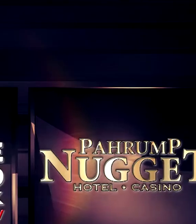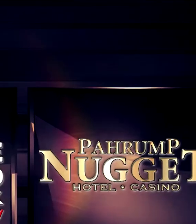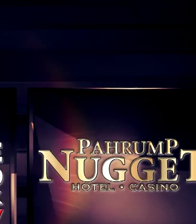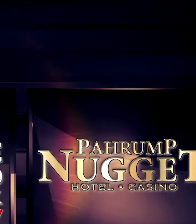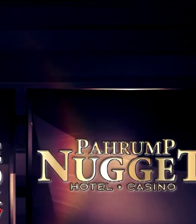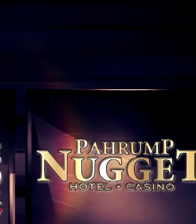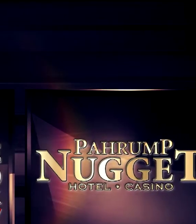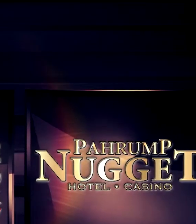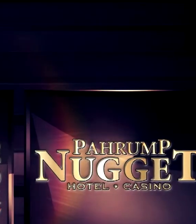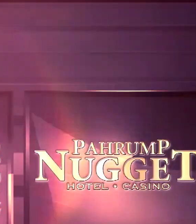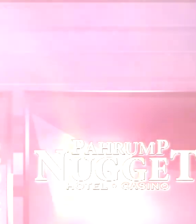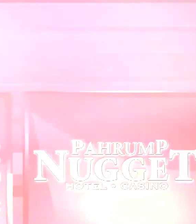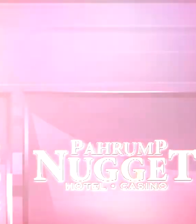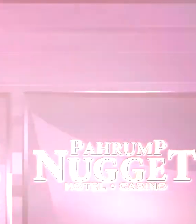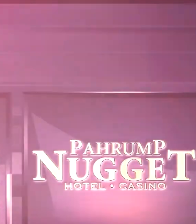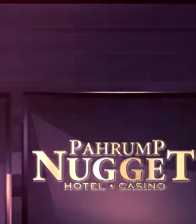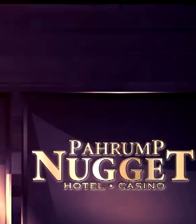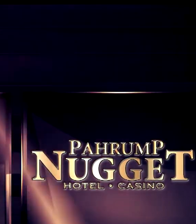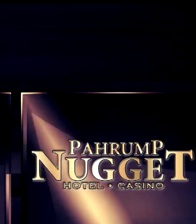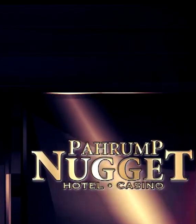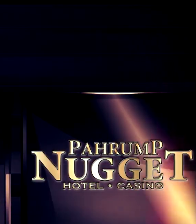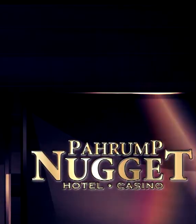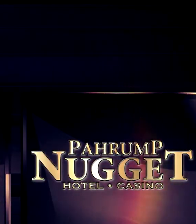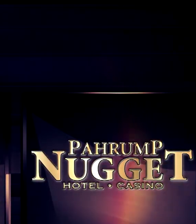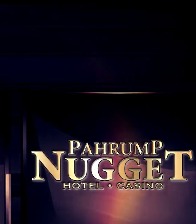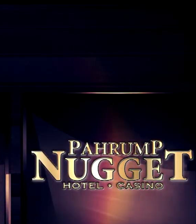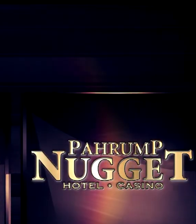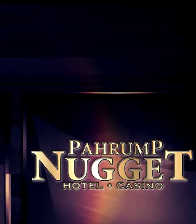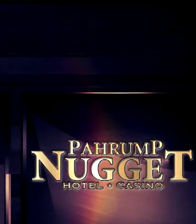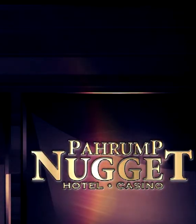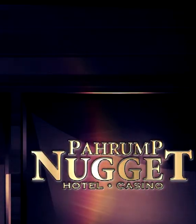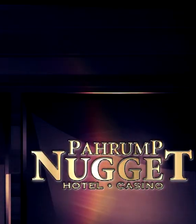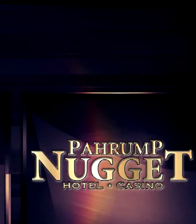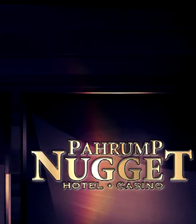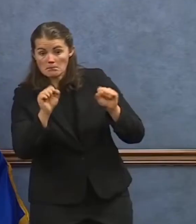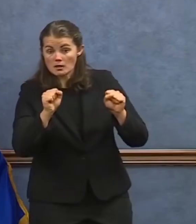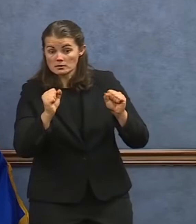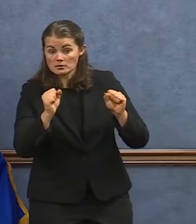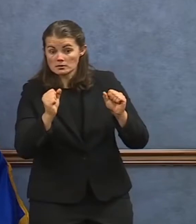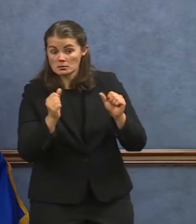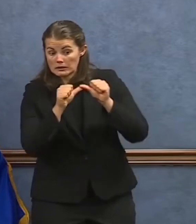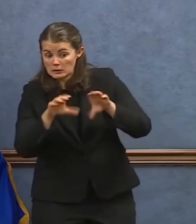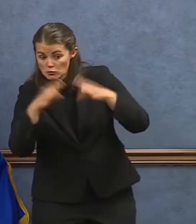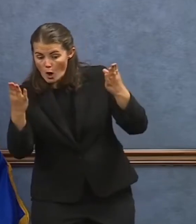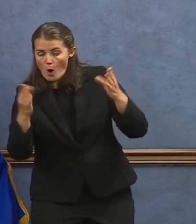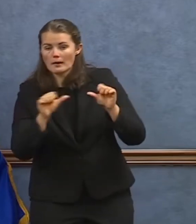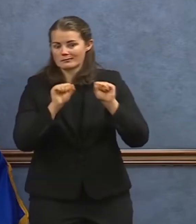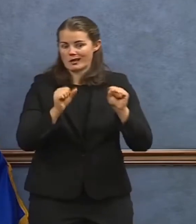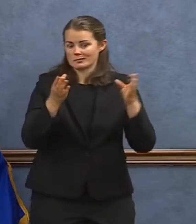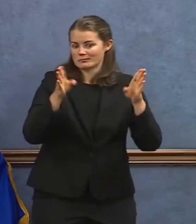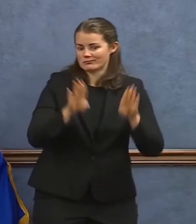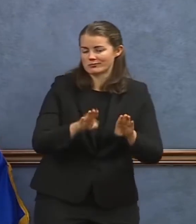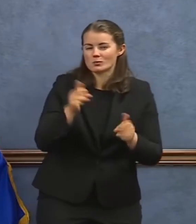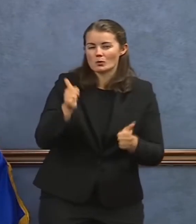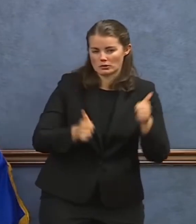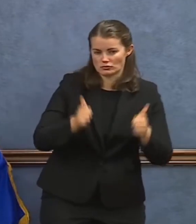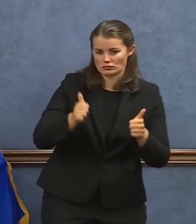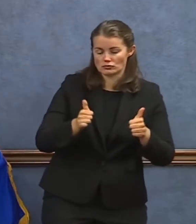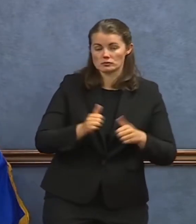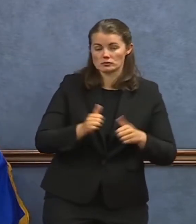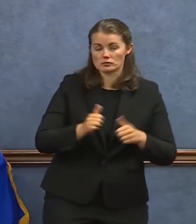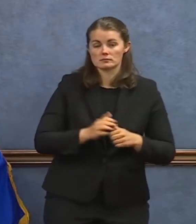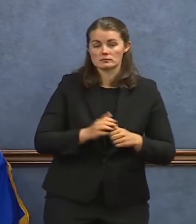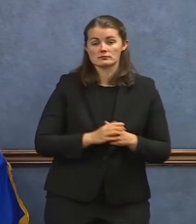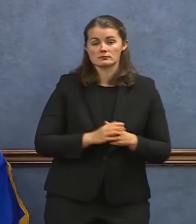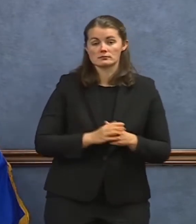Take a break and join us. Goldtown, the Pahrump Nugget, and Lakeside Casinos. I said I would evaluate two to three weeks